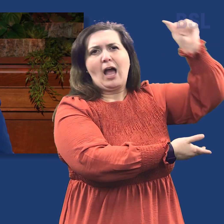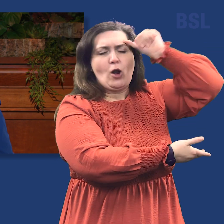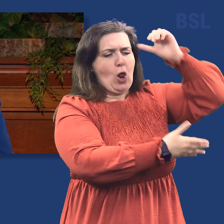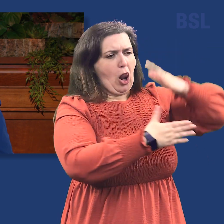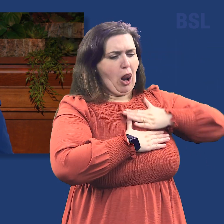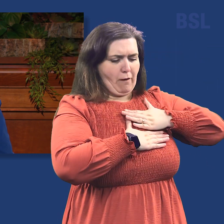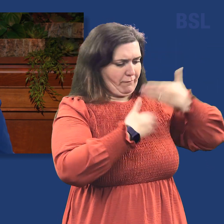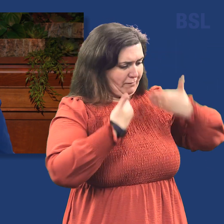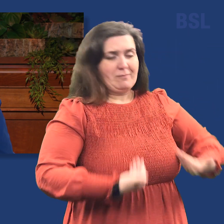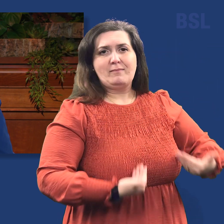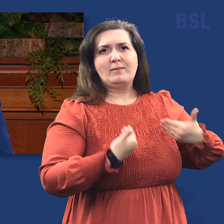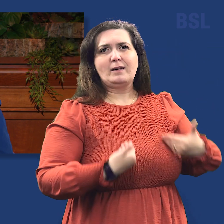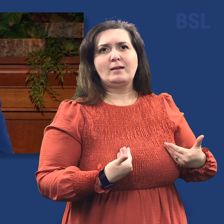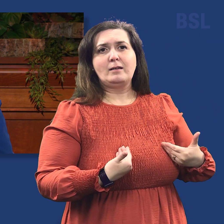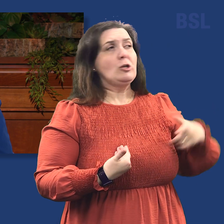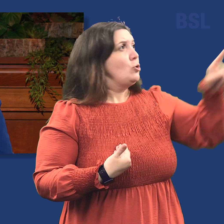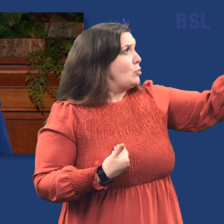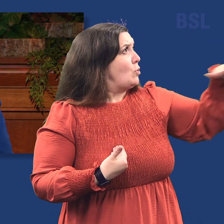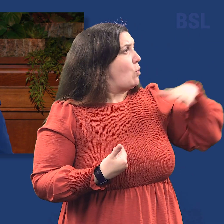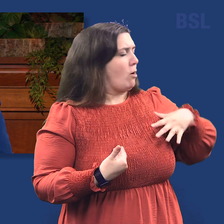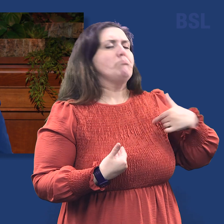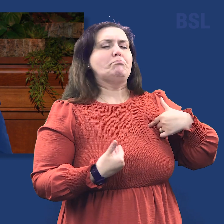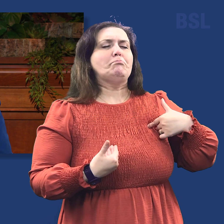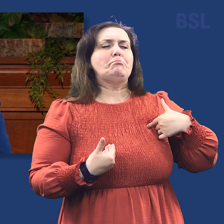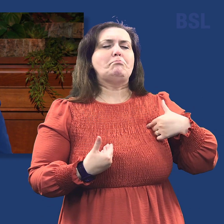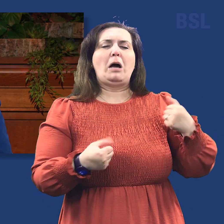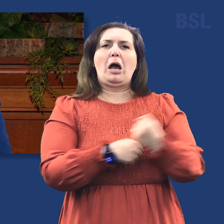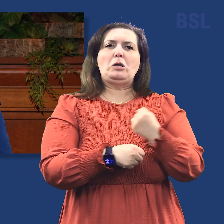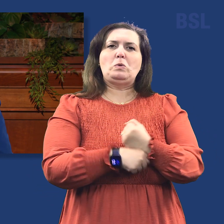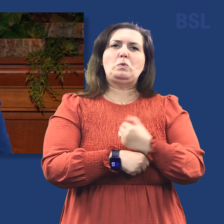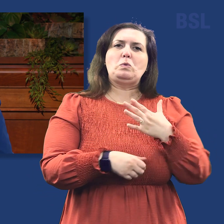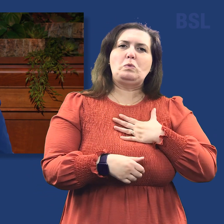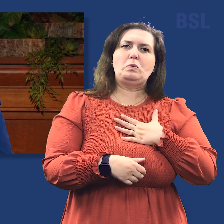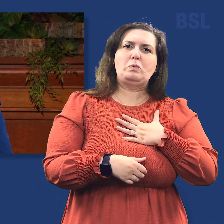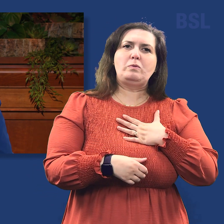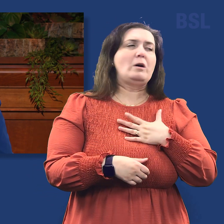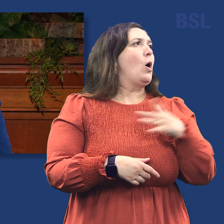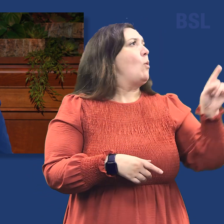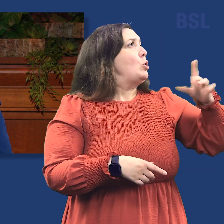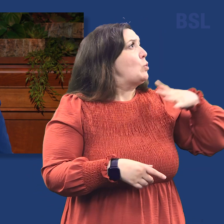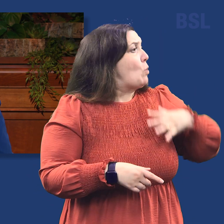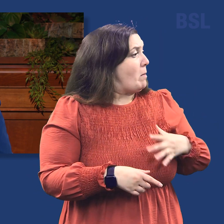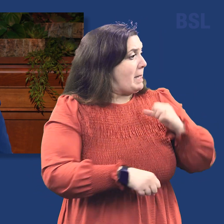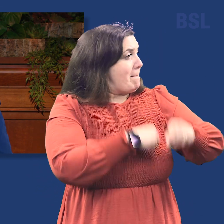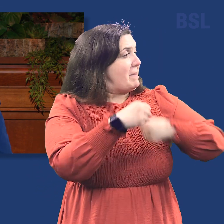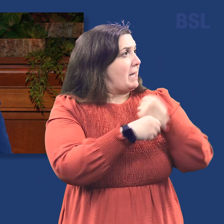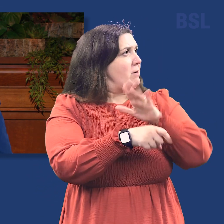I will be what you want me to